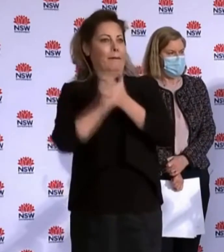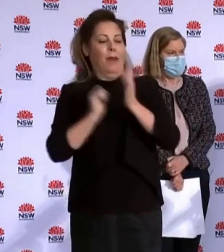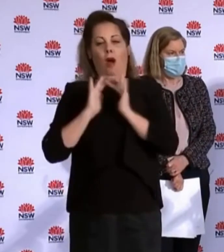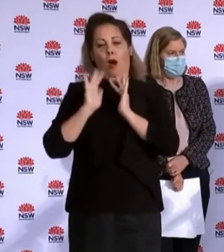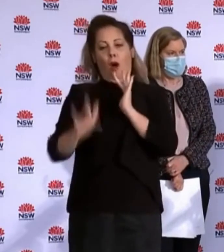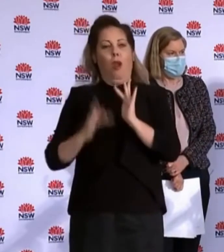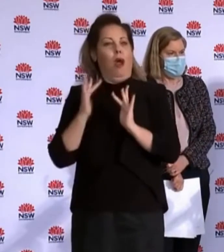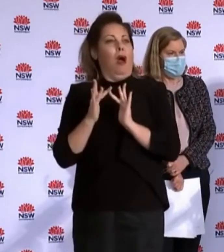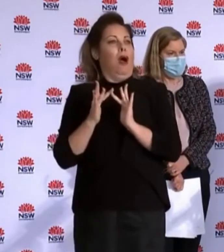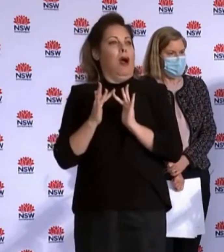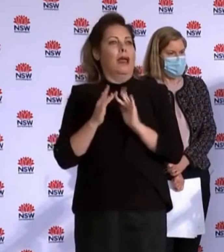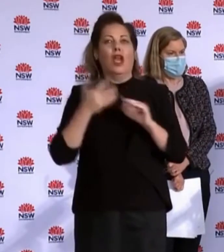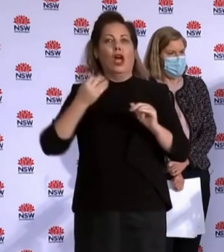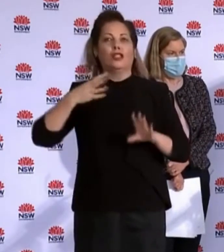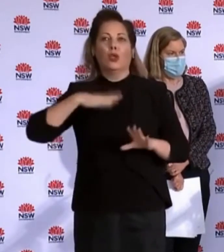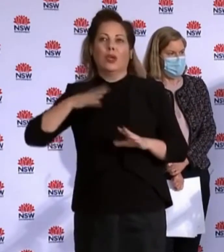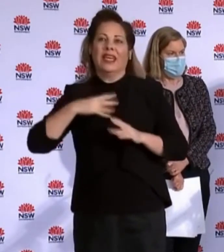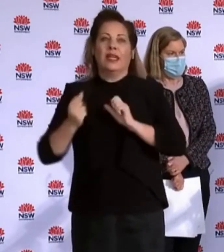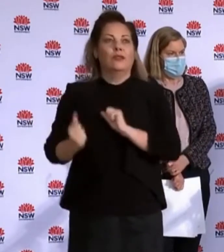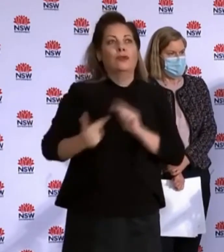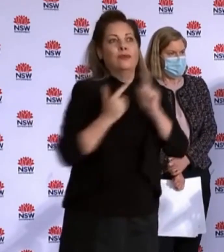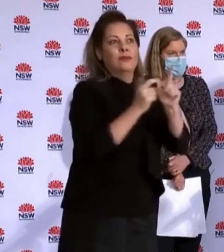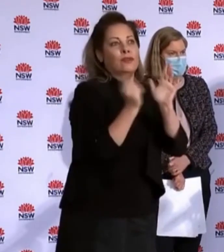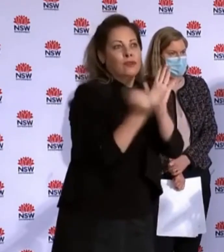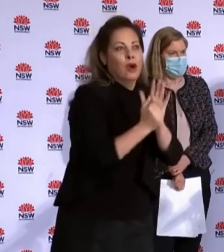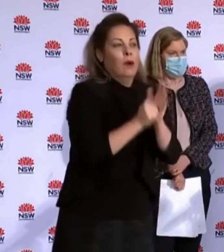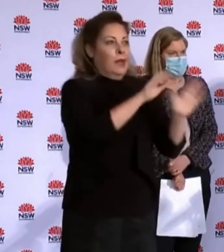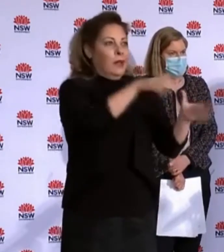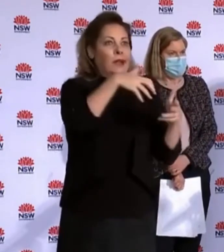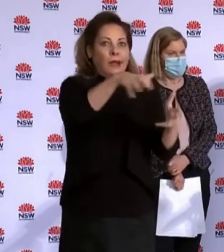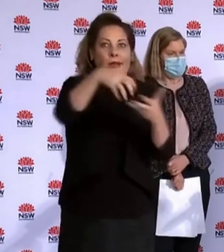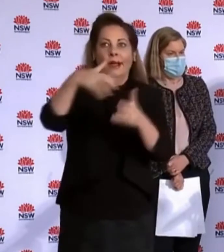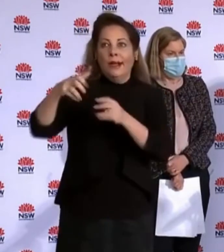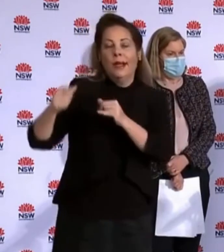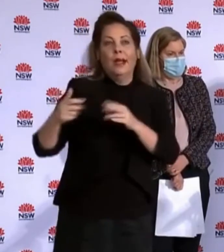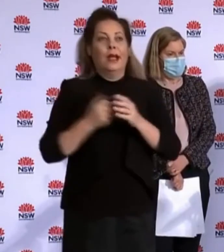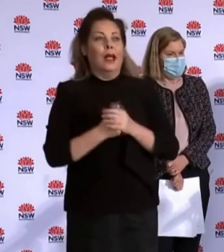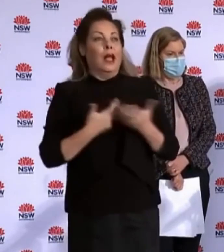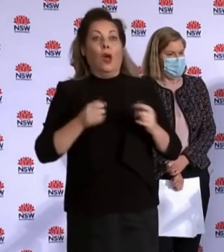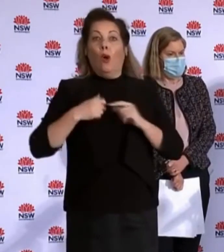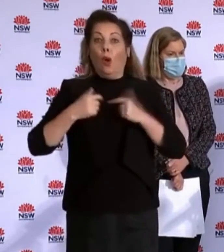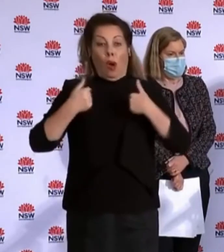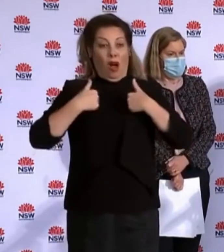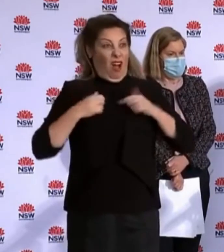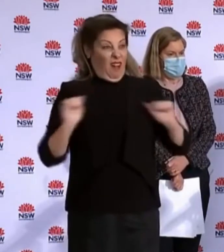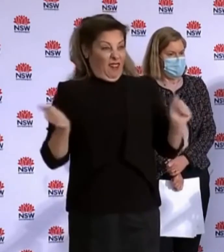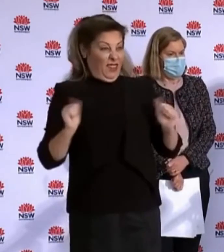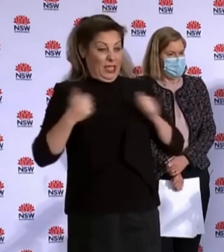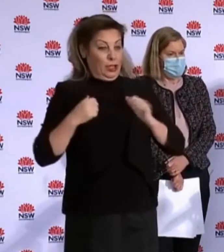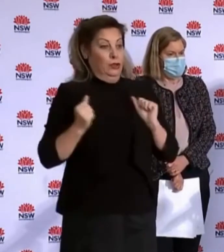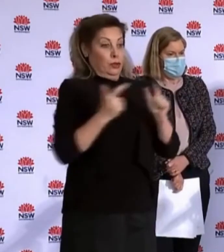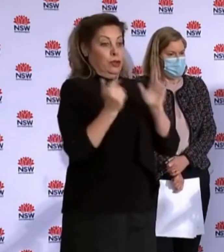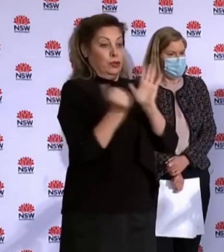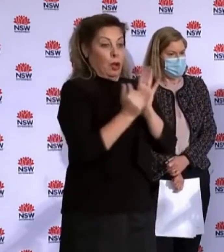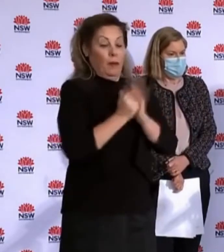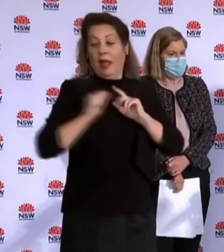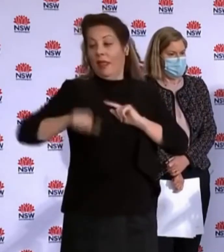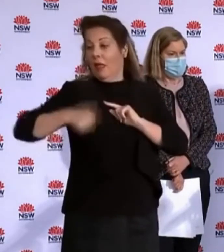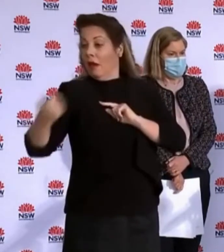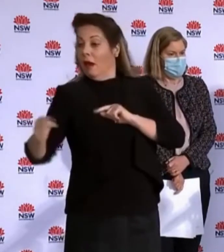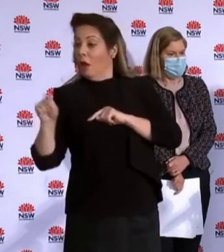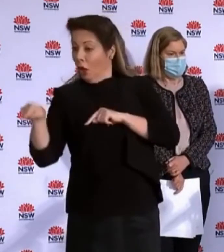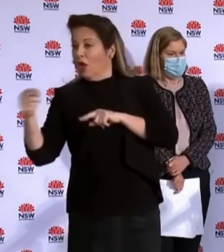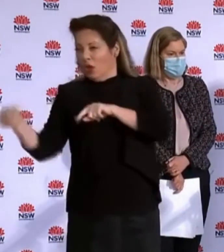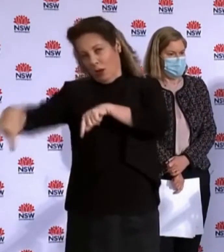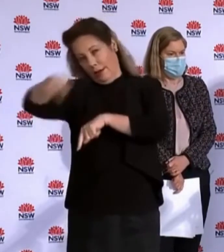you have to plan your visit. What do I need to get? And how can I get those essential items without coming into contact with a lot of people?